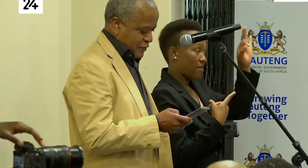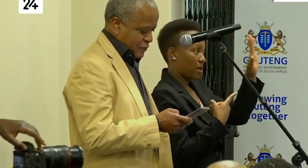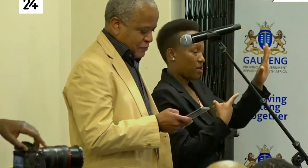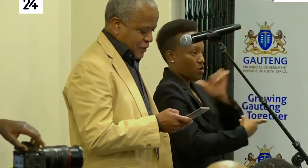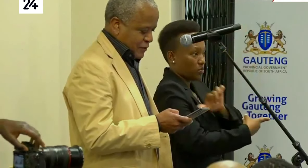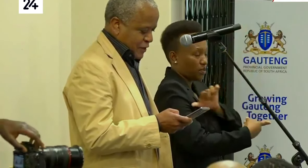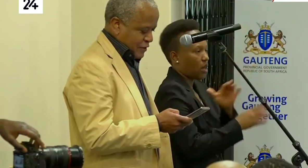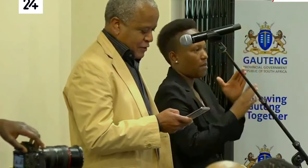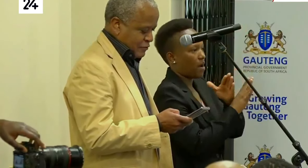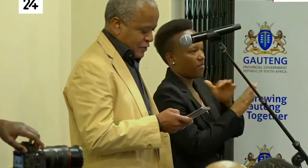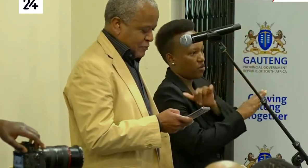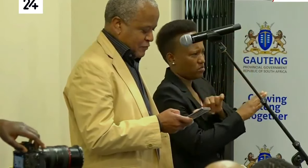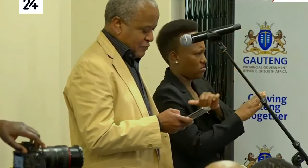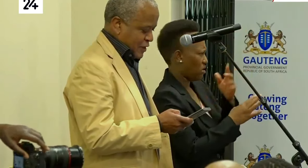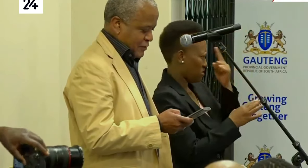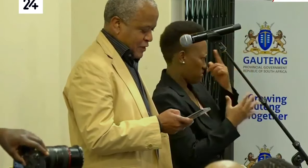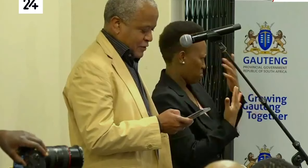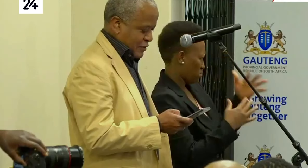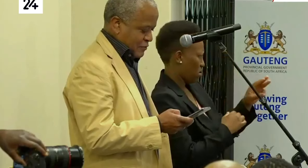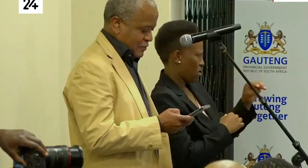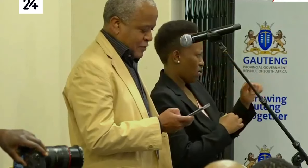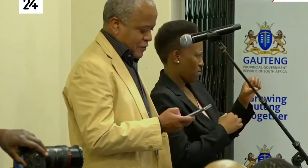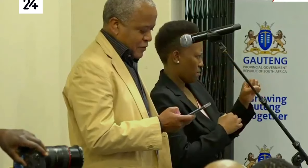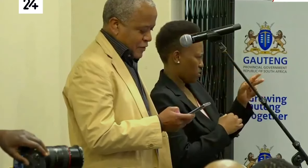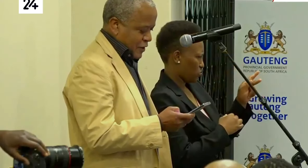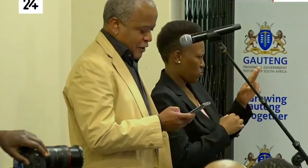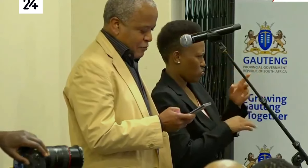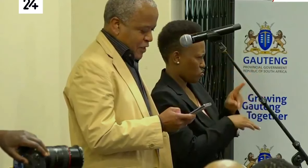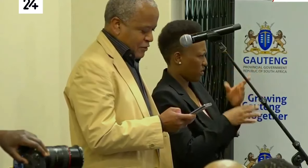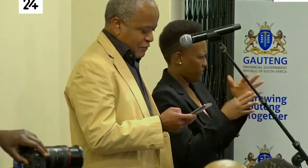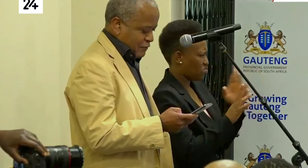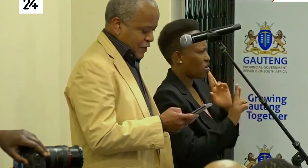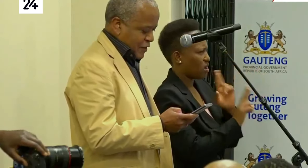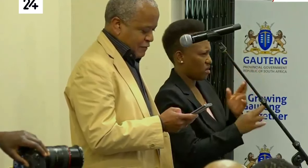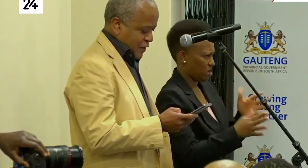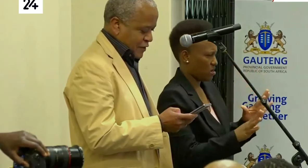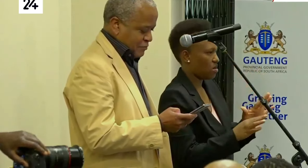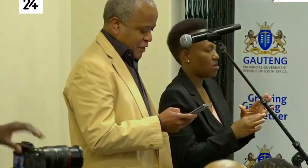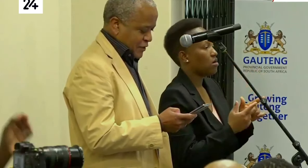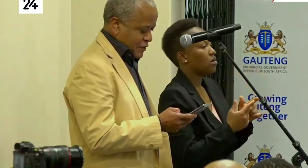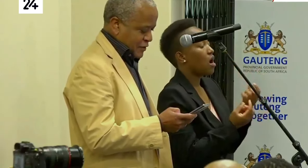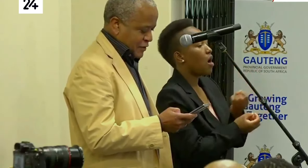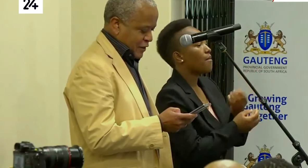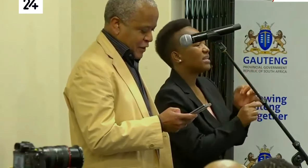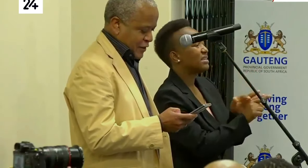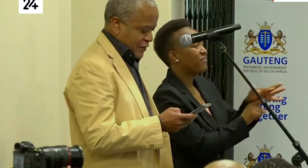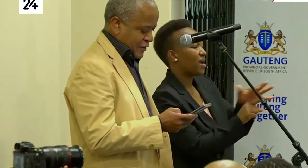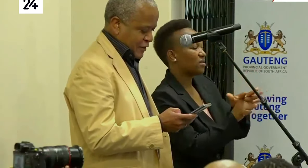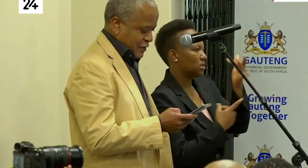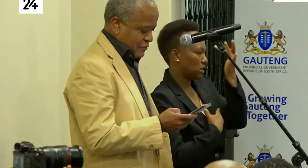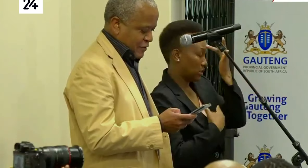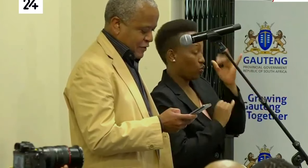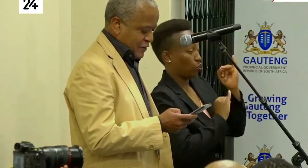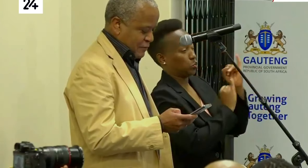private hospitals? and I think Dr. Masuku has answered those. How many of the infected patients are in a